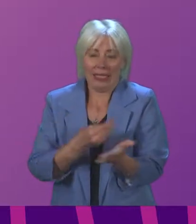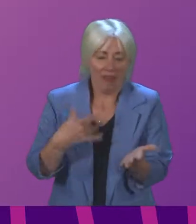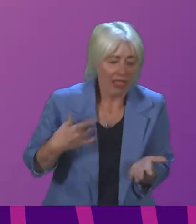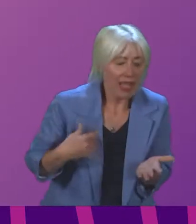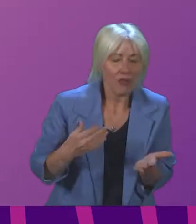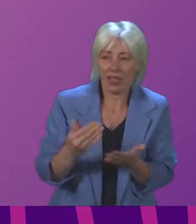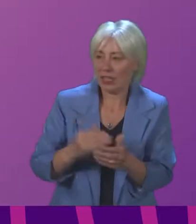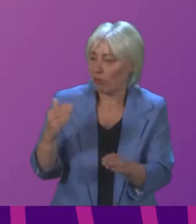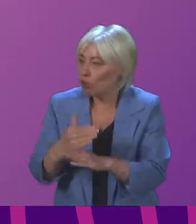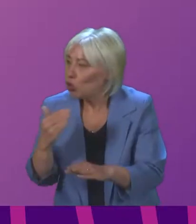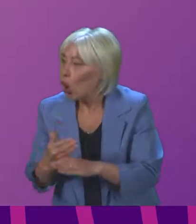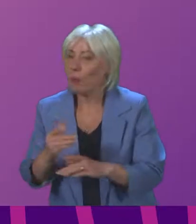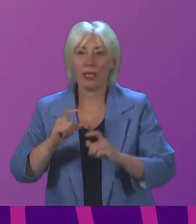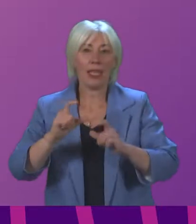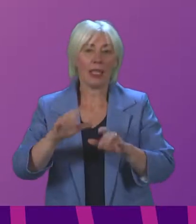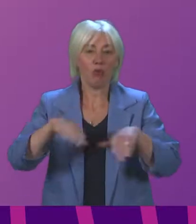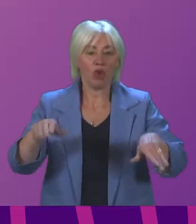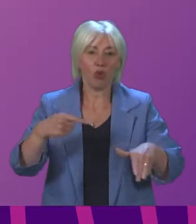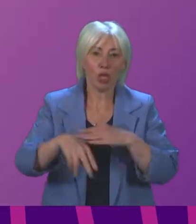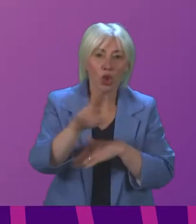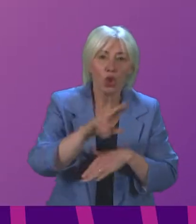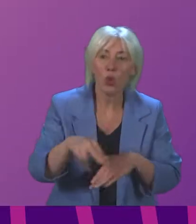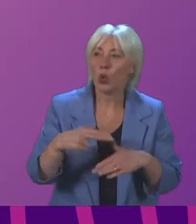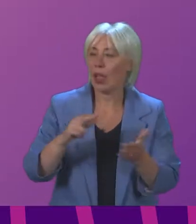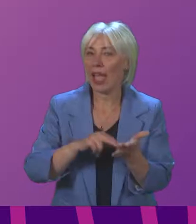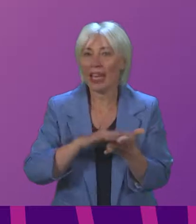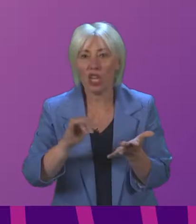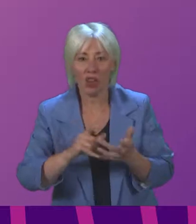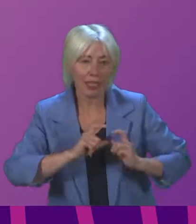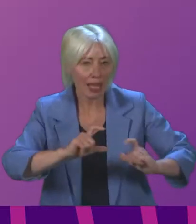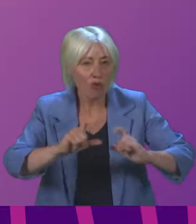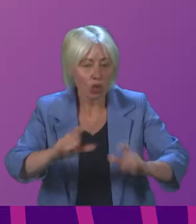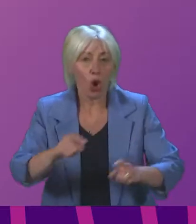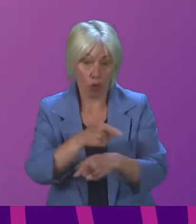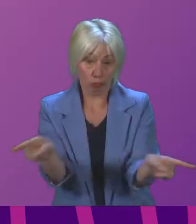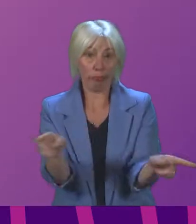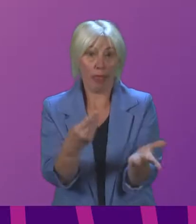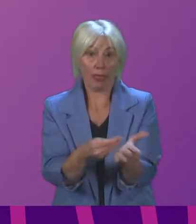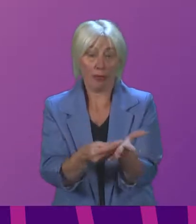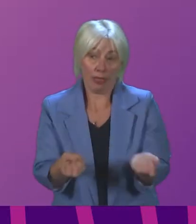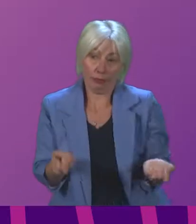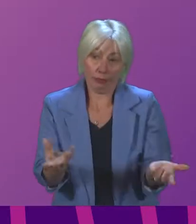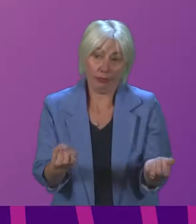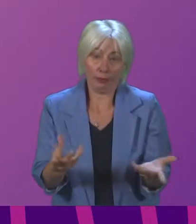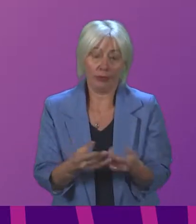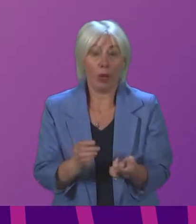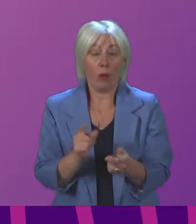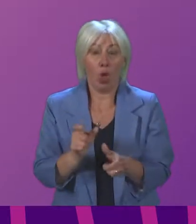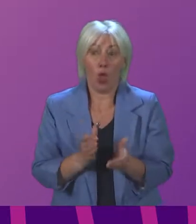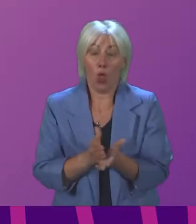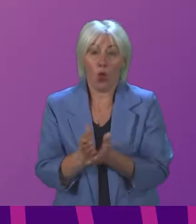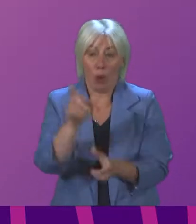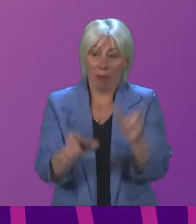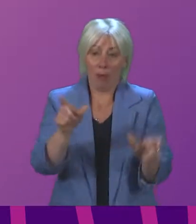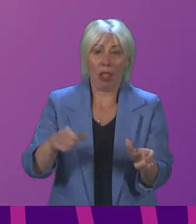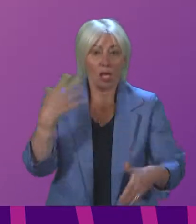jobs, keeping our children in school, and our national health service going. In the midst of human suffering and